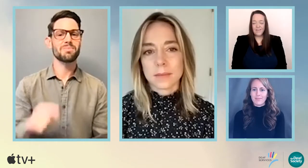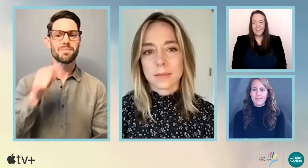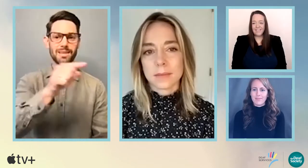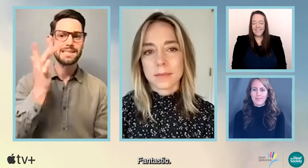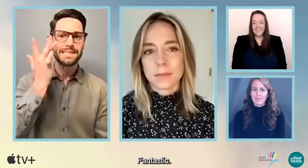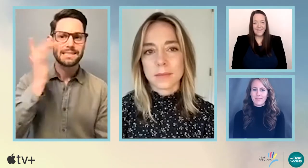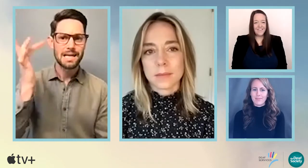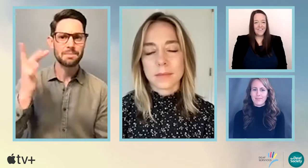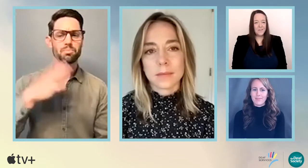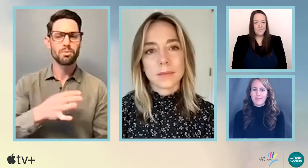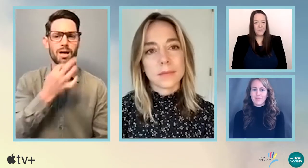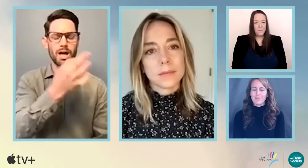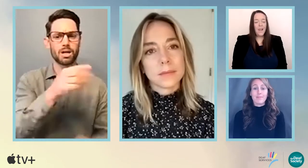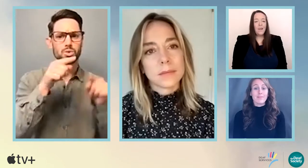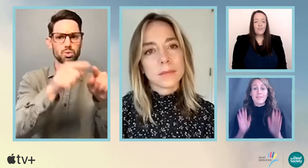Fantastic.